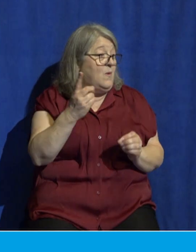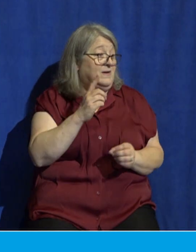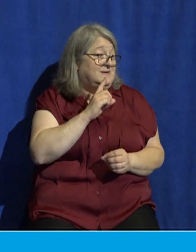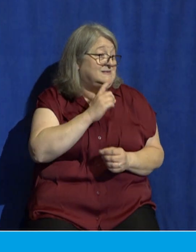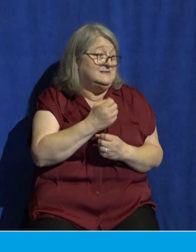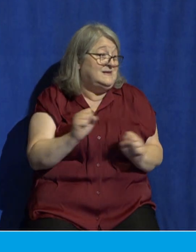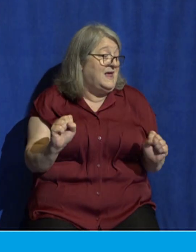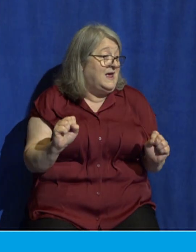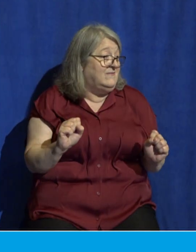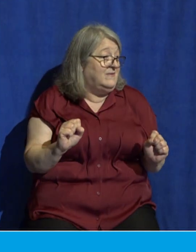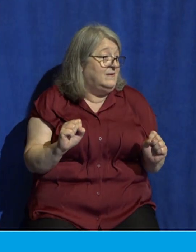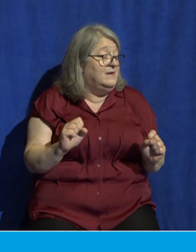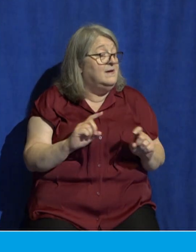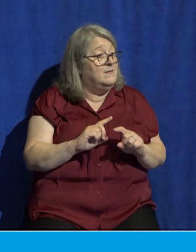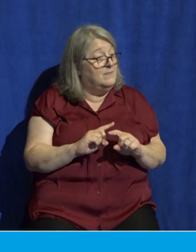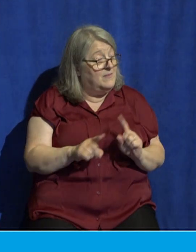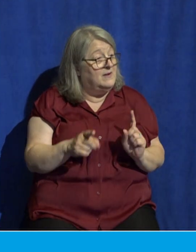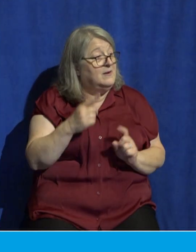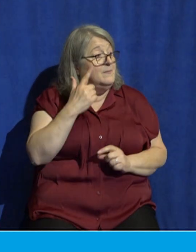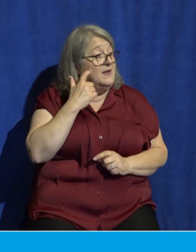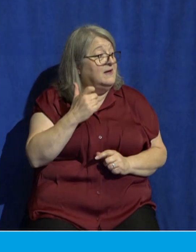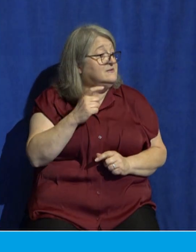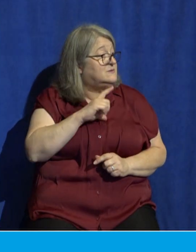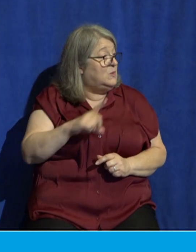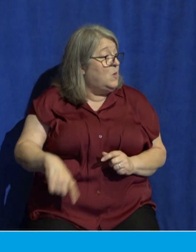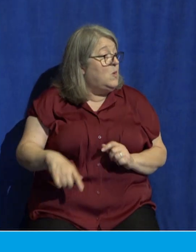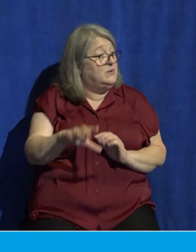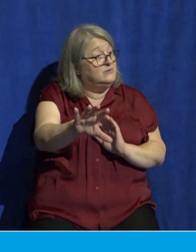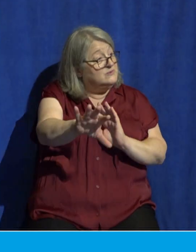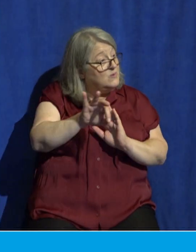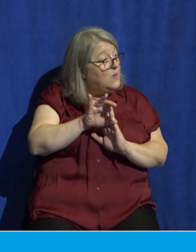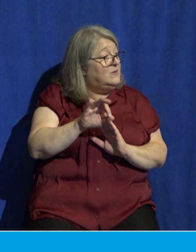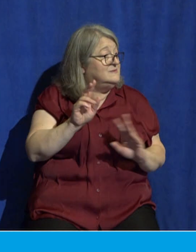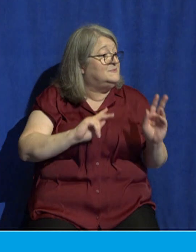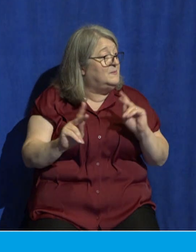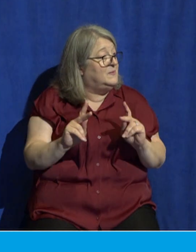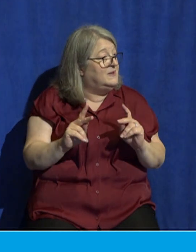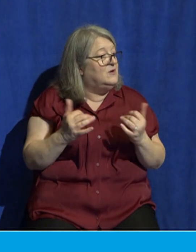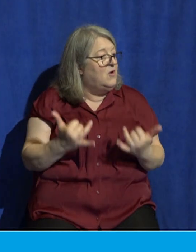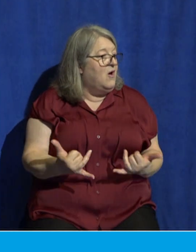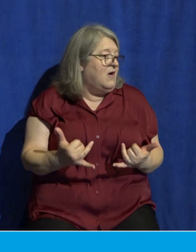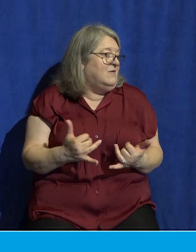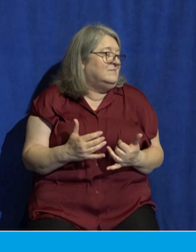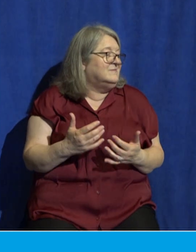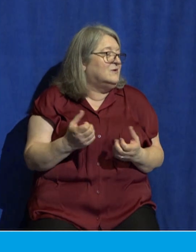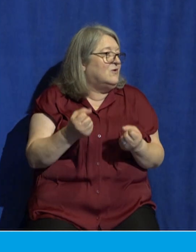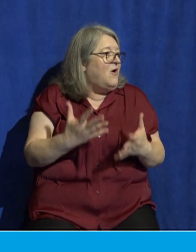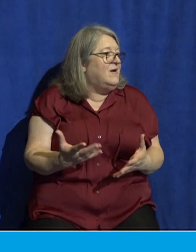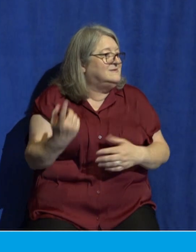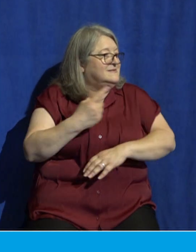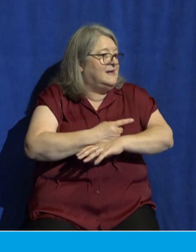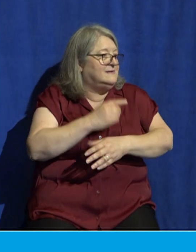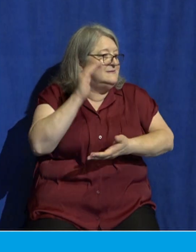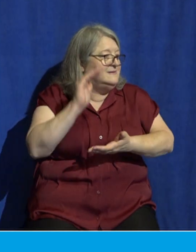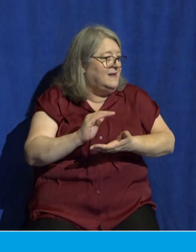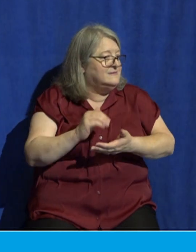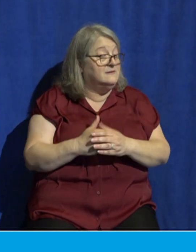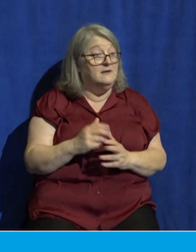But for the sake of the elect whom he chose, he shortened the days. And then if anyone says to you, look, here's the Christ, or look, there he